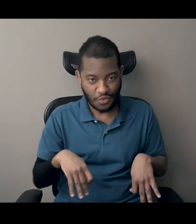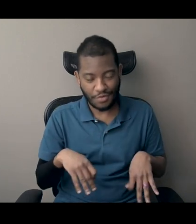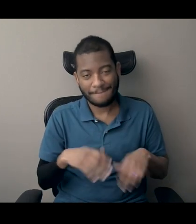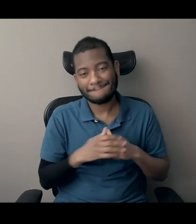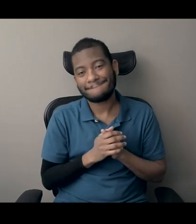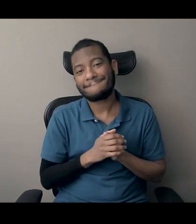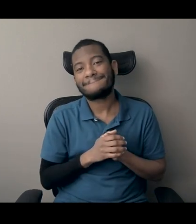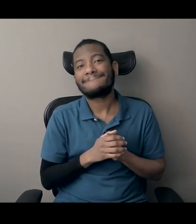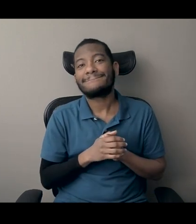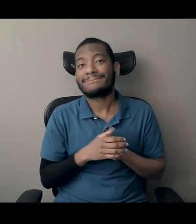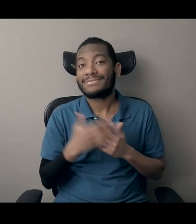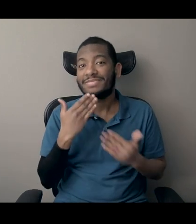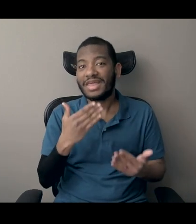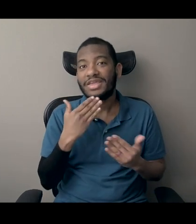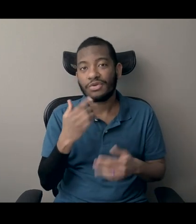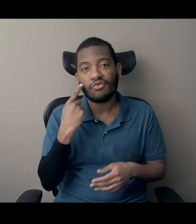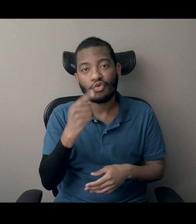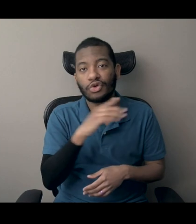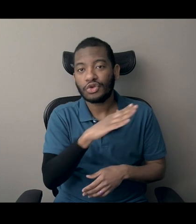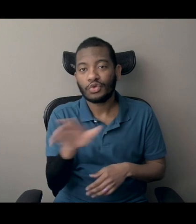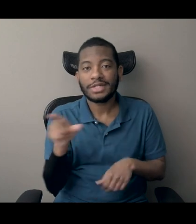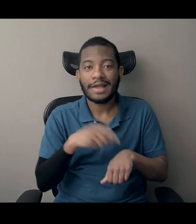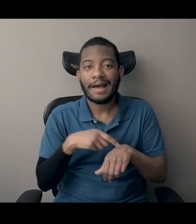and we look forward to reading your feedback.